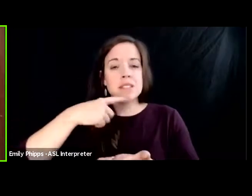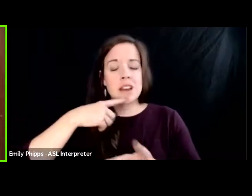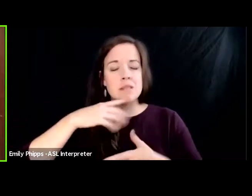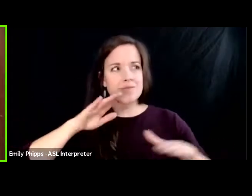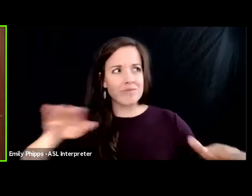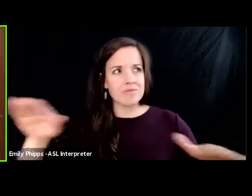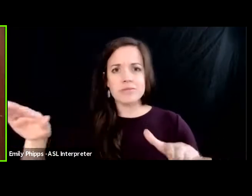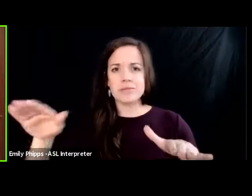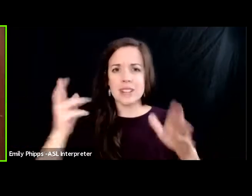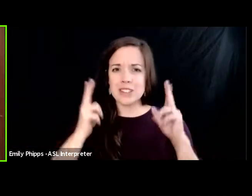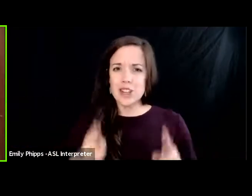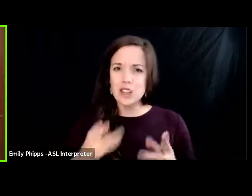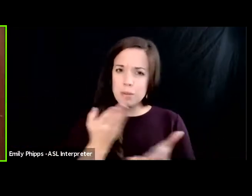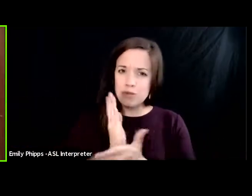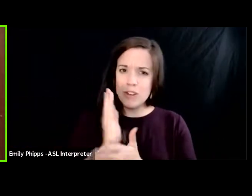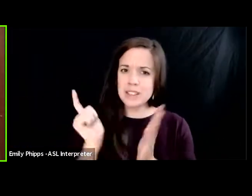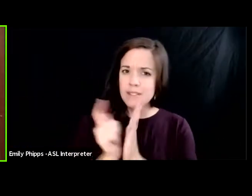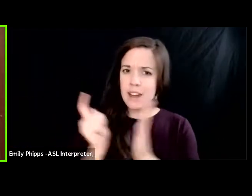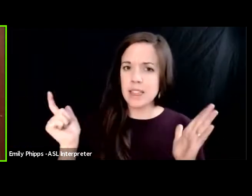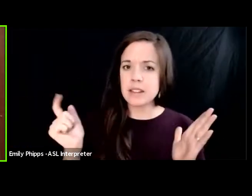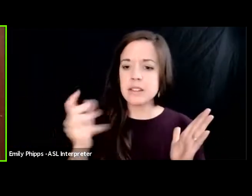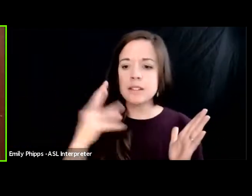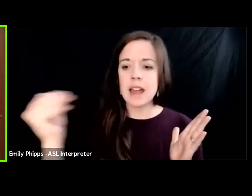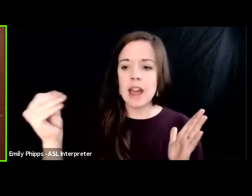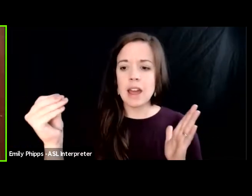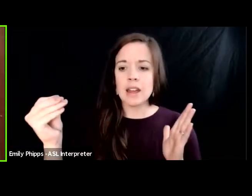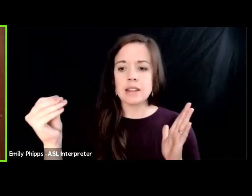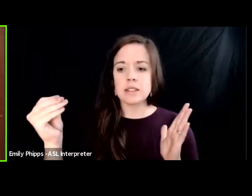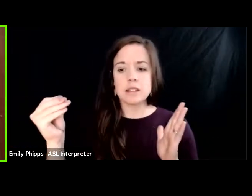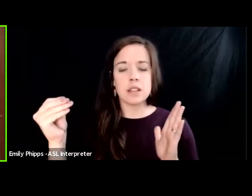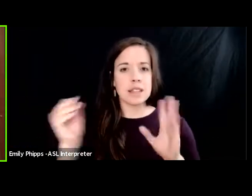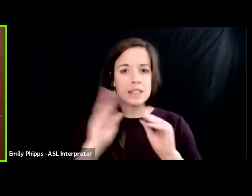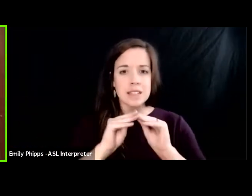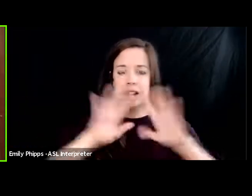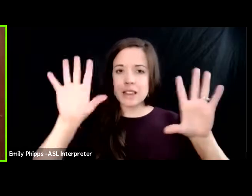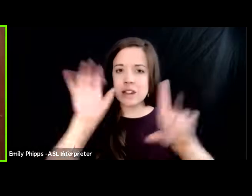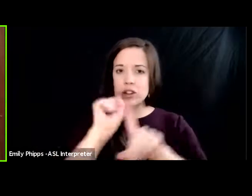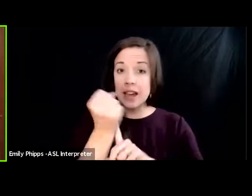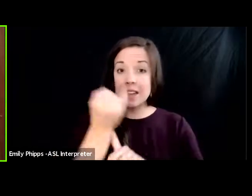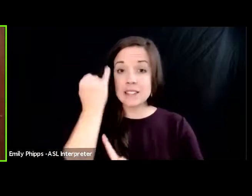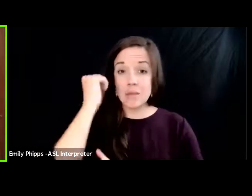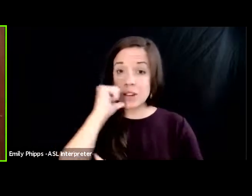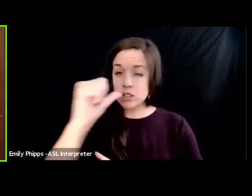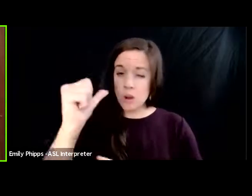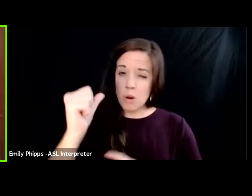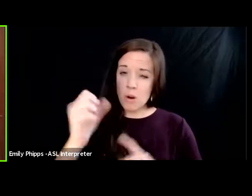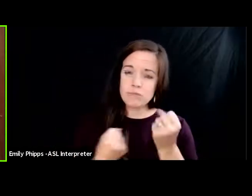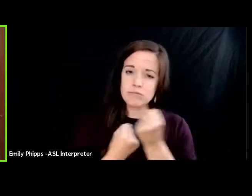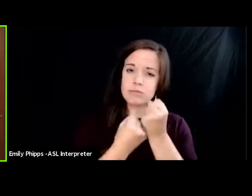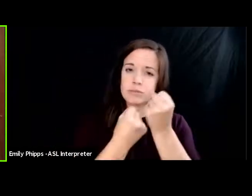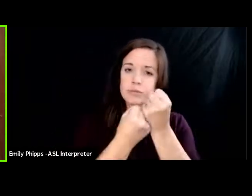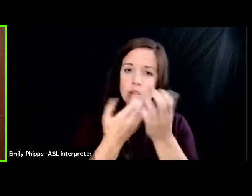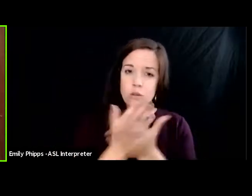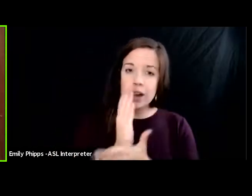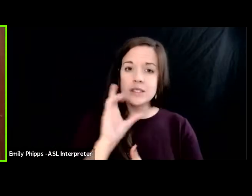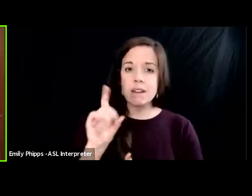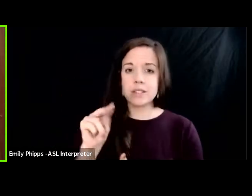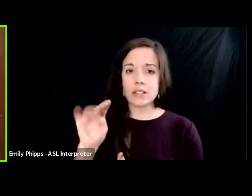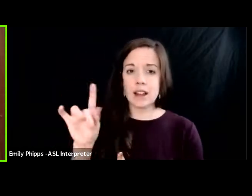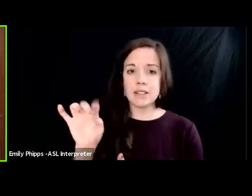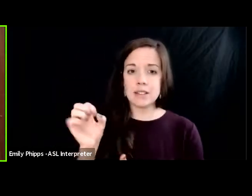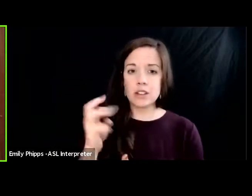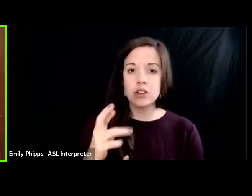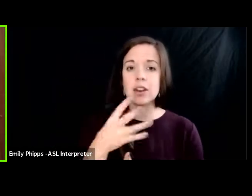a human rights violation and it is an emblematic case showing that if we don't stand up for the rights of donzinger and advocates for